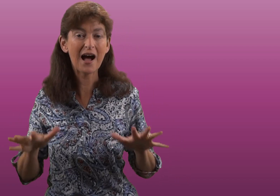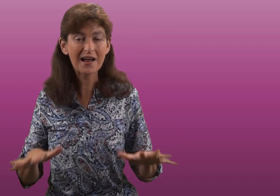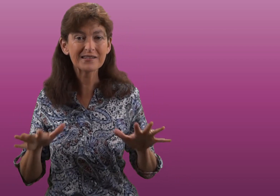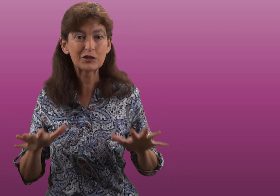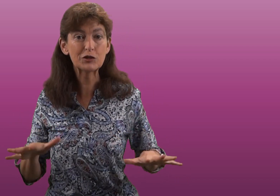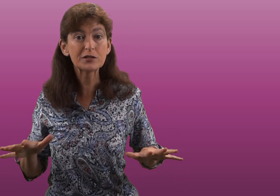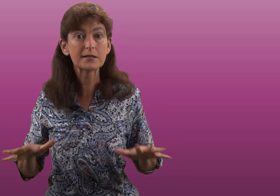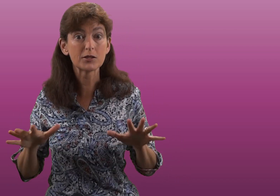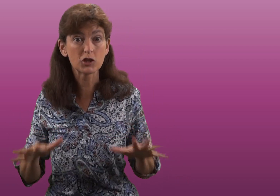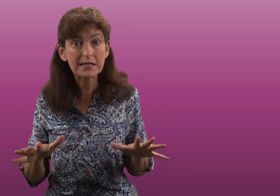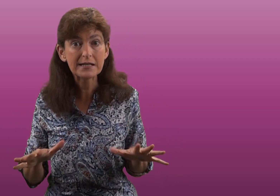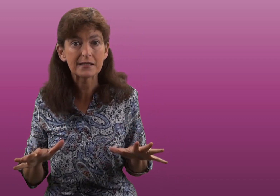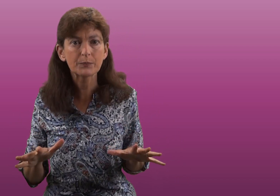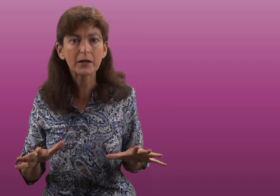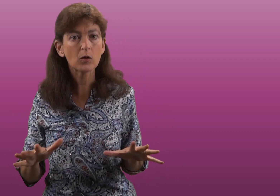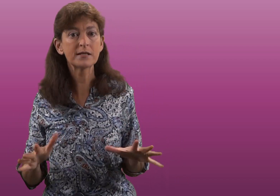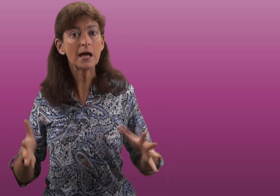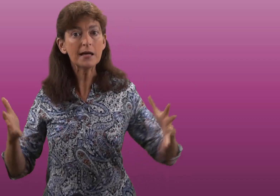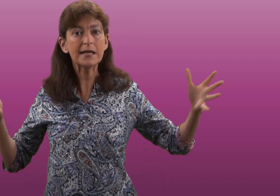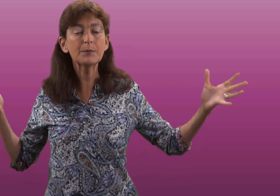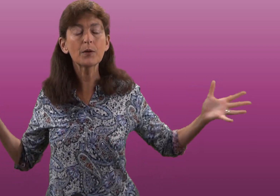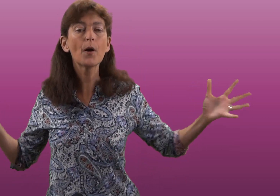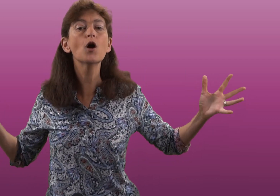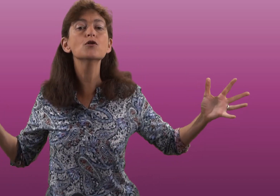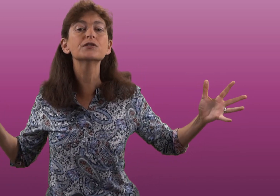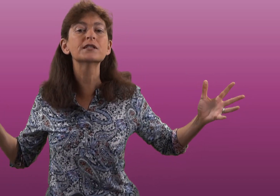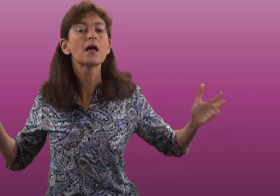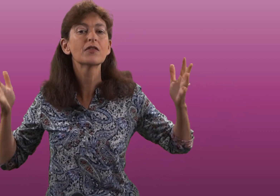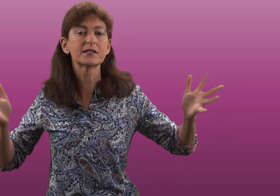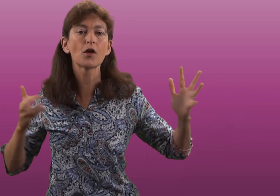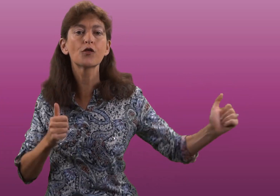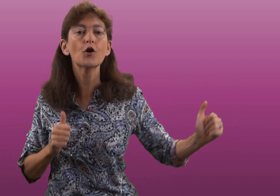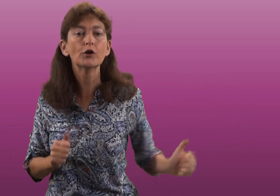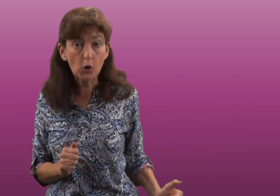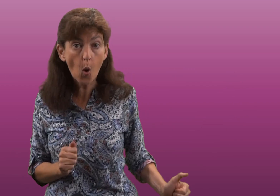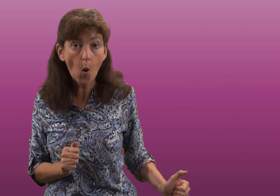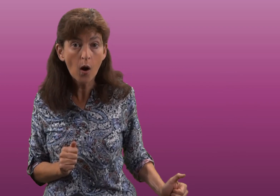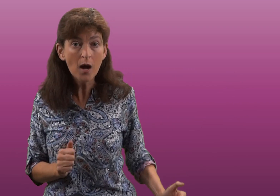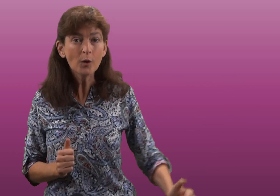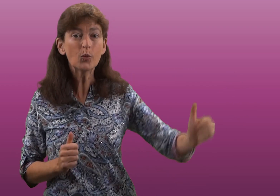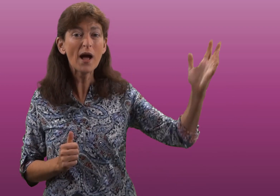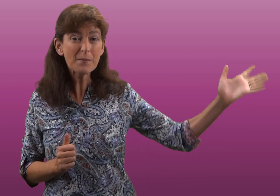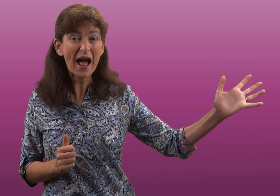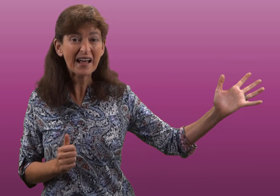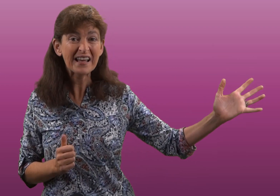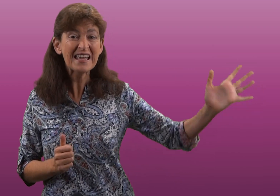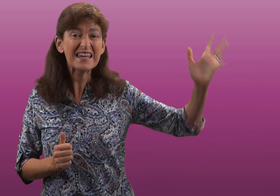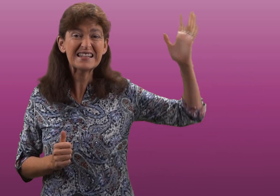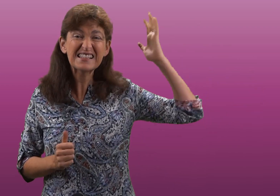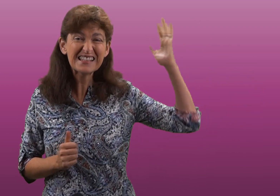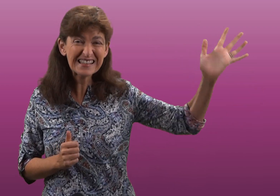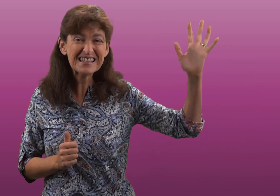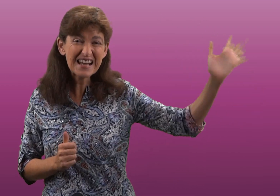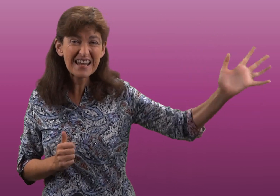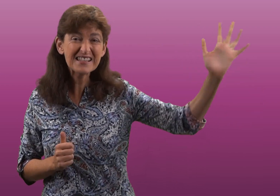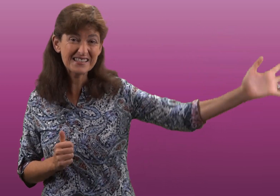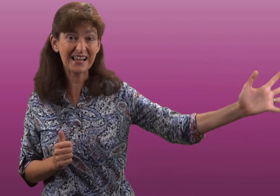Isaac Newton's genius because he proposed this third law way back in 1686,